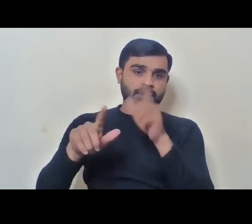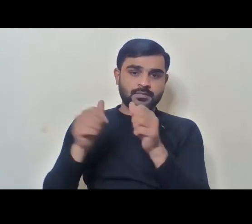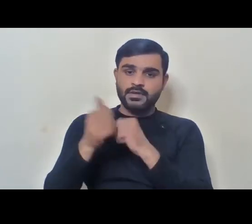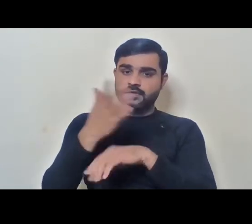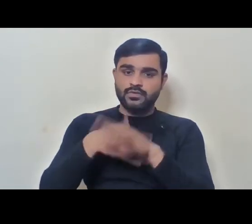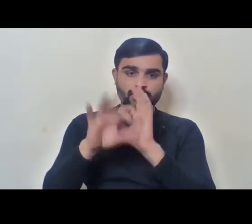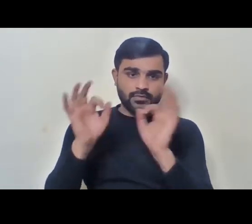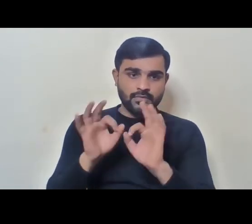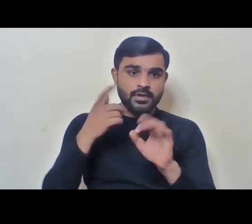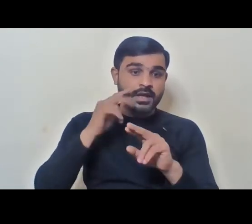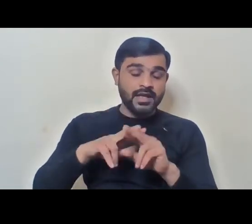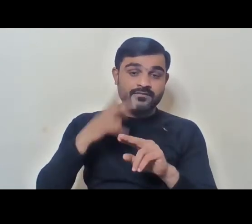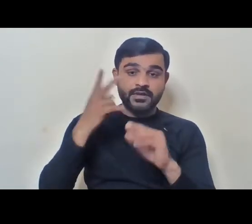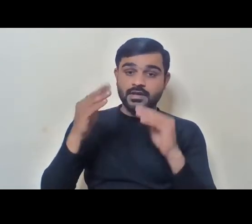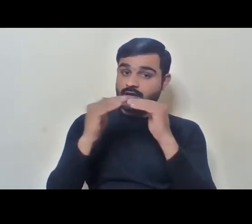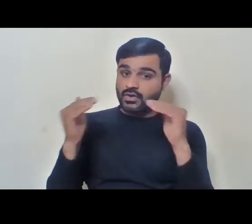and they will be treated equally.